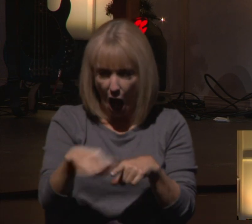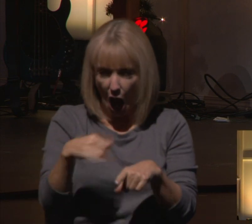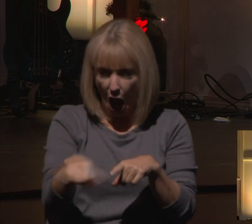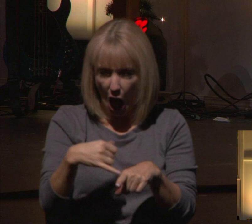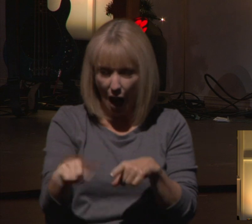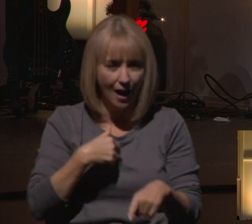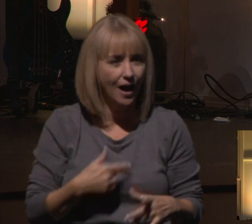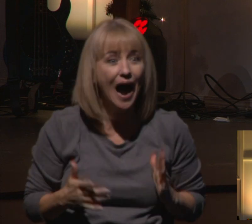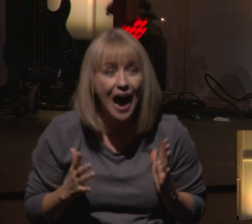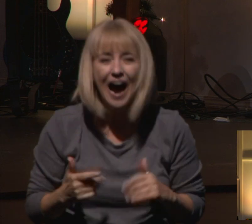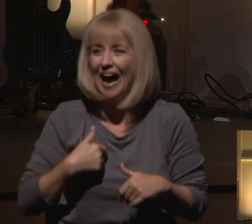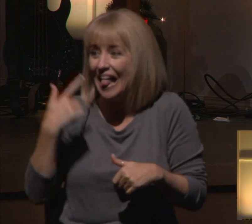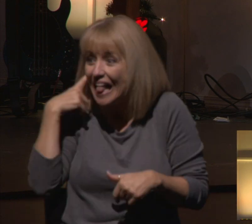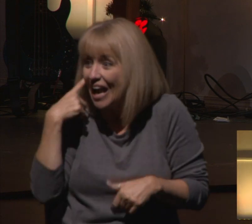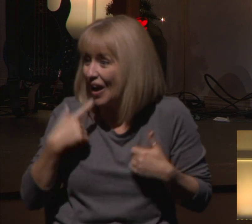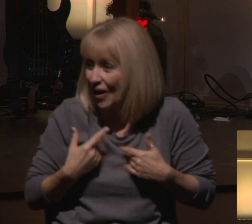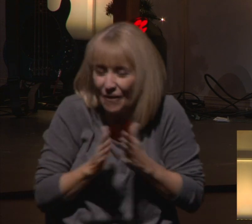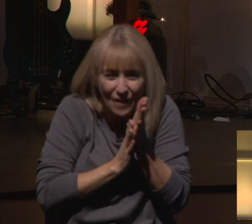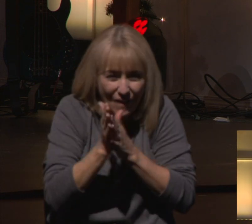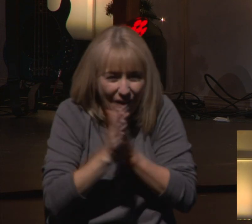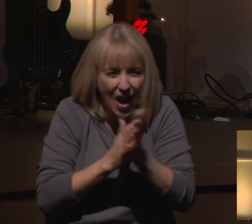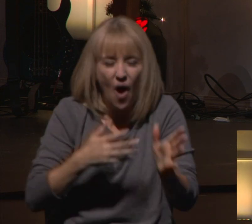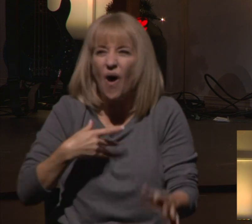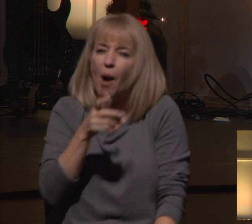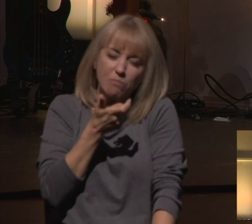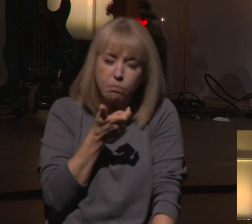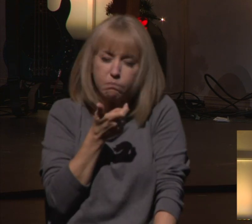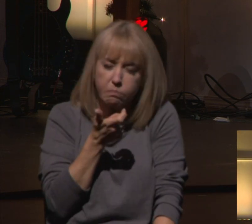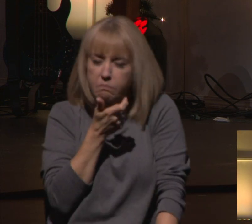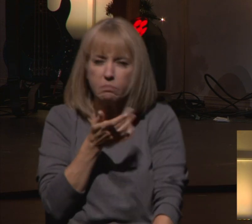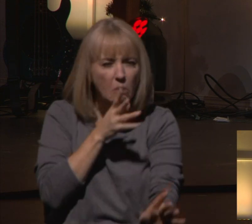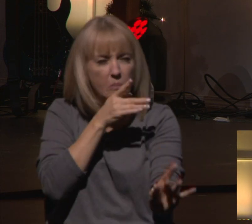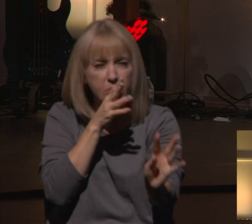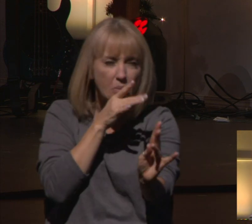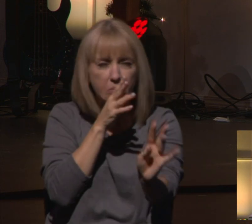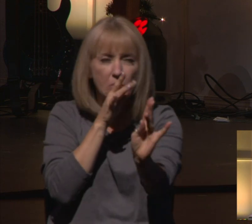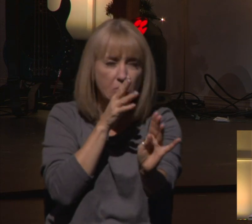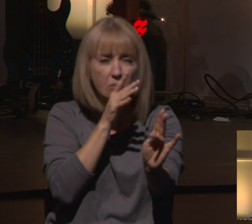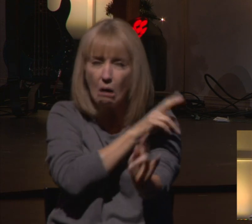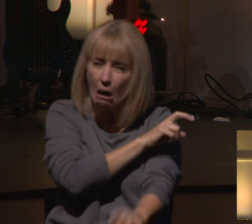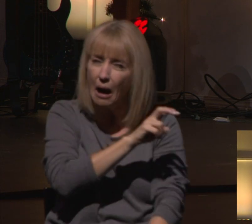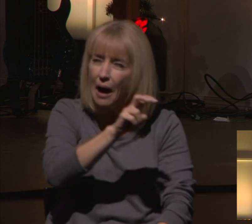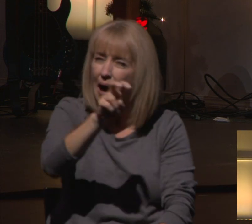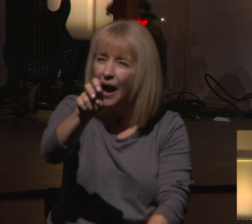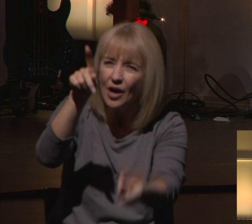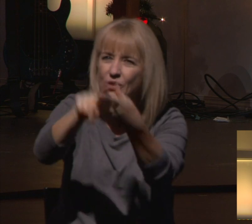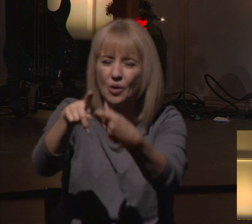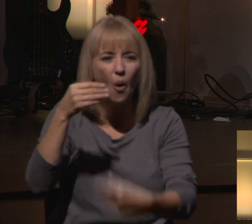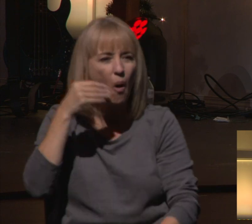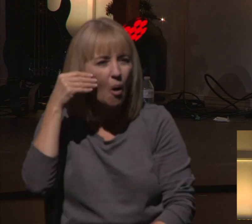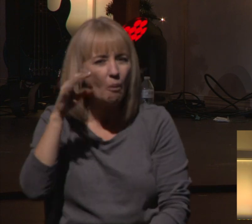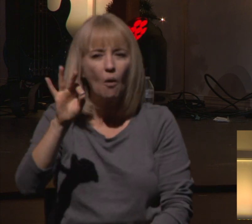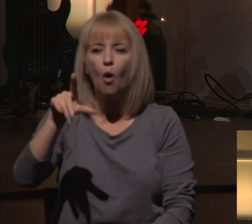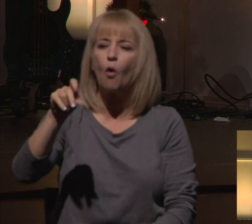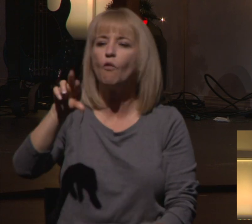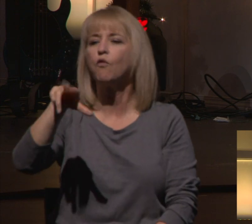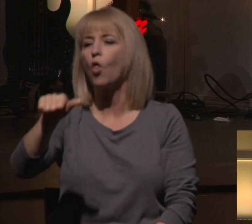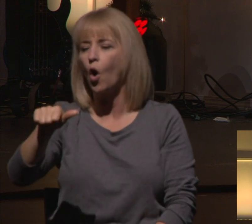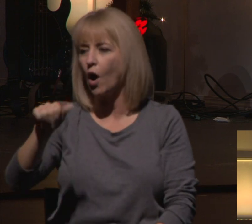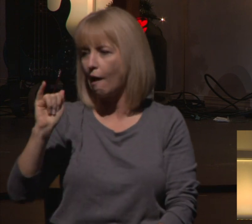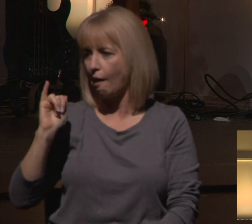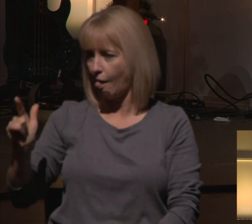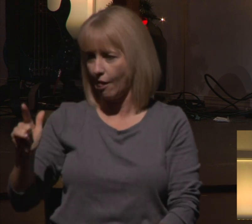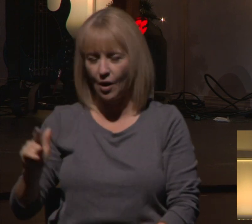CB. And we would talk all the way along that trip, all the way to Flora, Illinois, until we finally pulled into corn